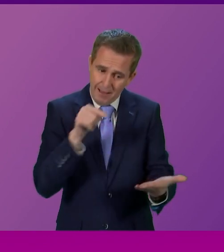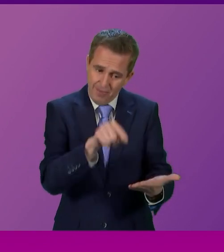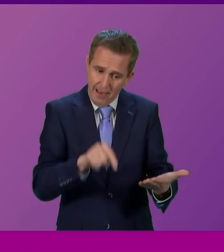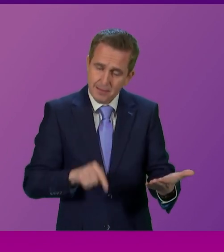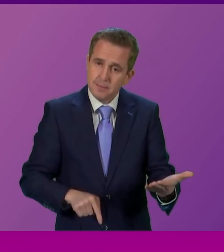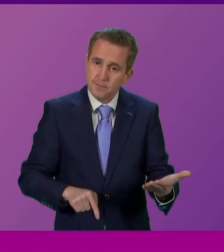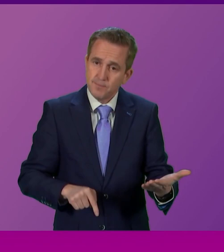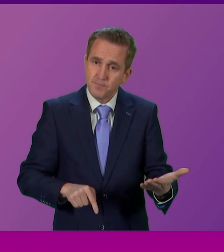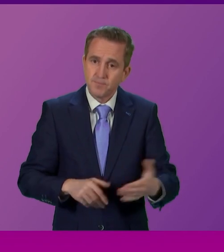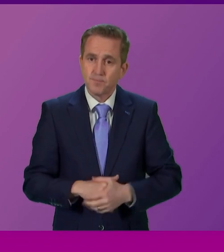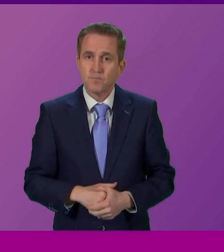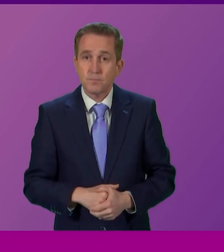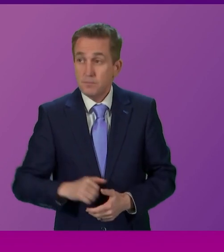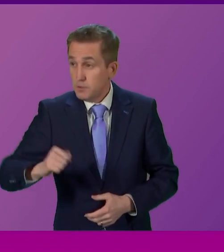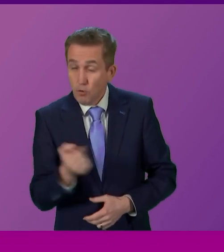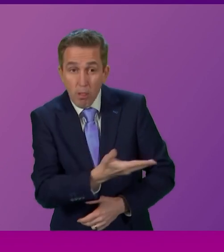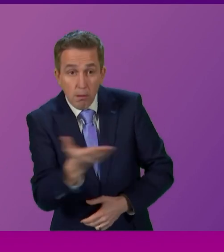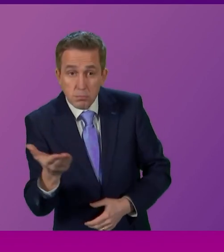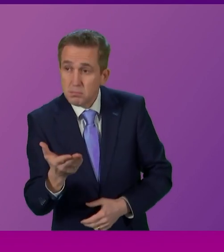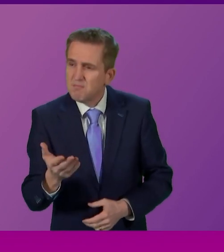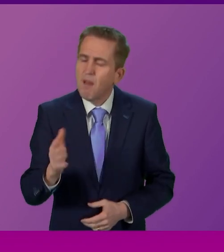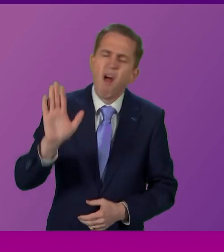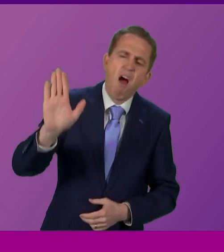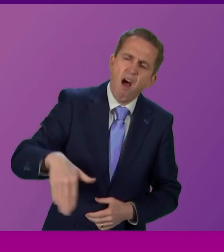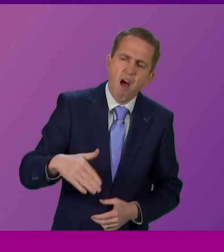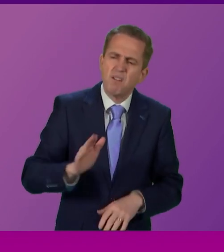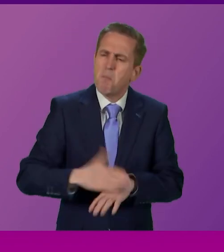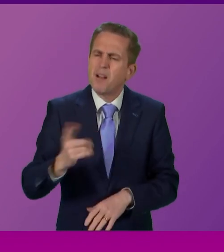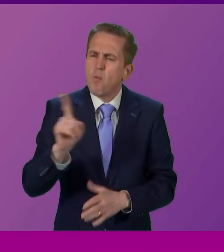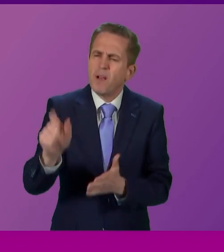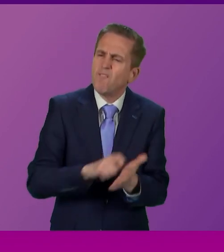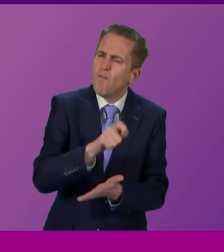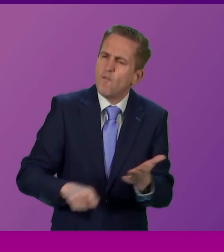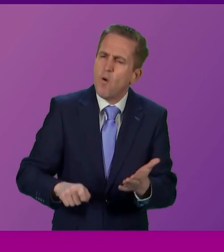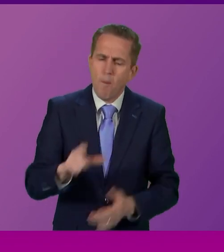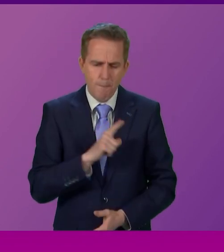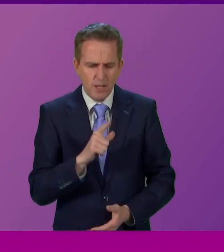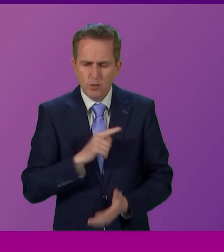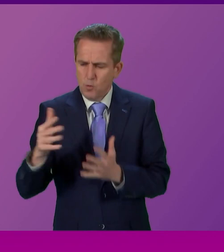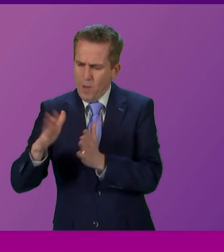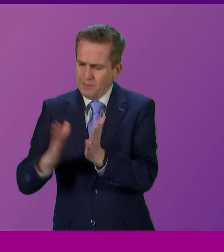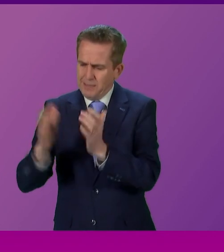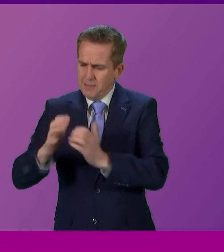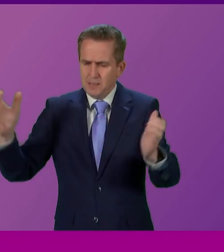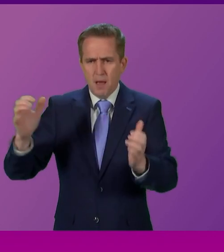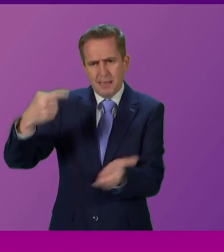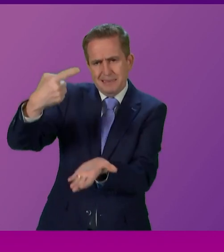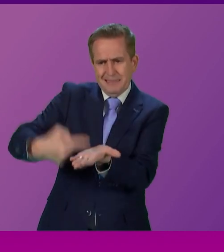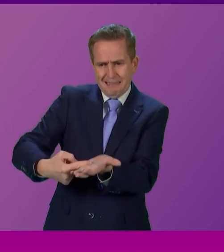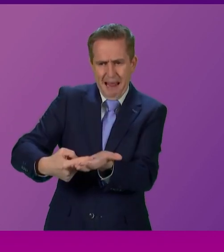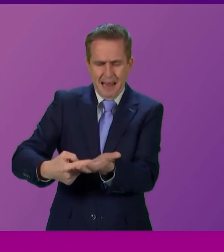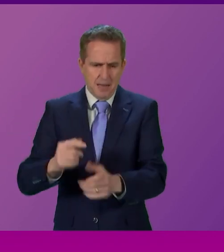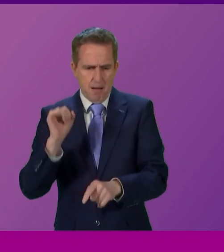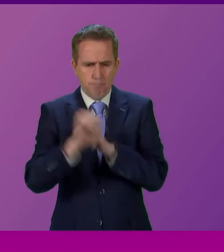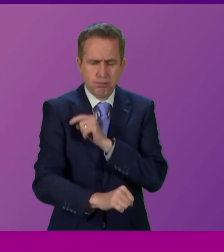exactly would that be telling the people of Scotland that ultimately it doesn't matter what they vote for because politicians in Westminster can overrule it? The